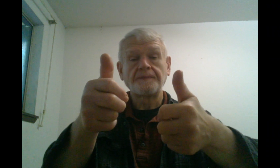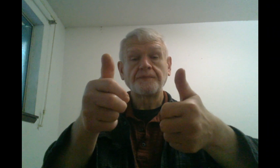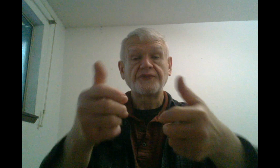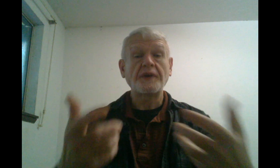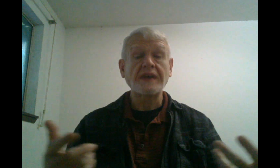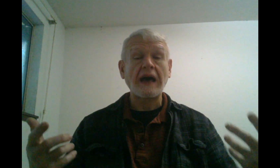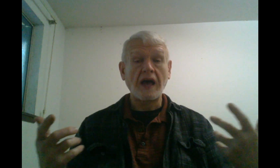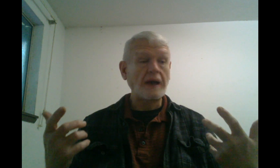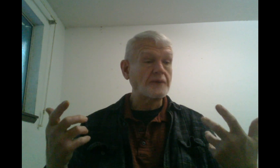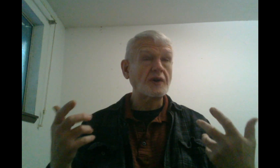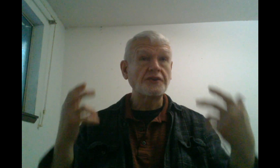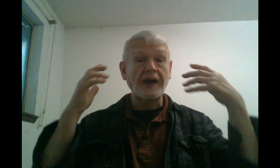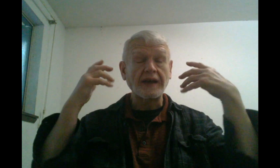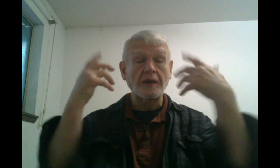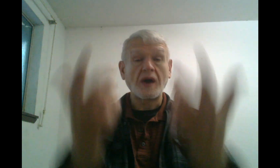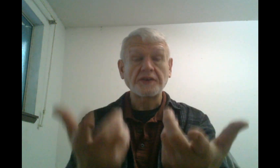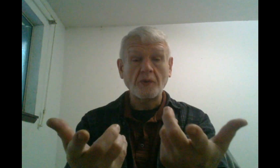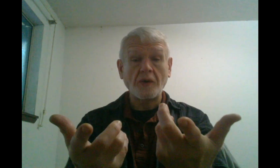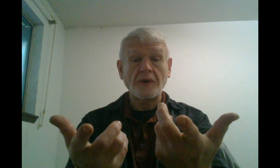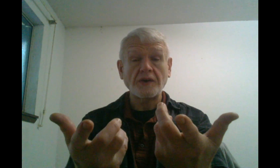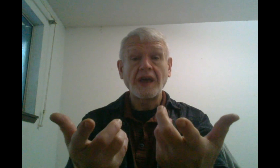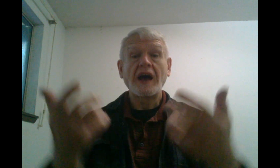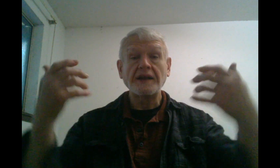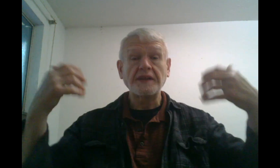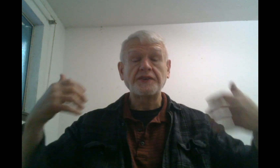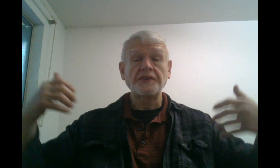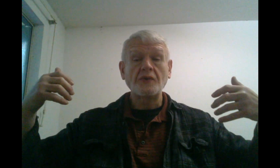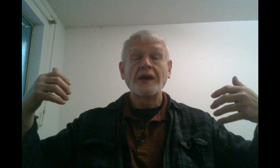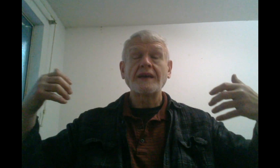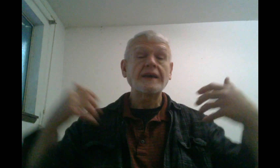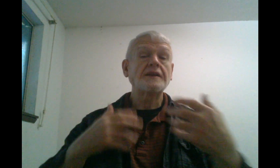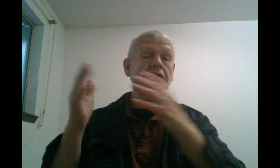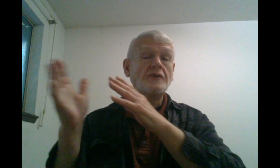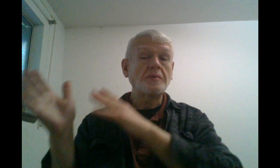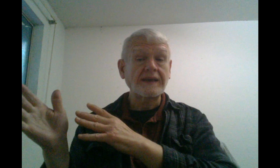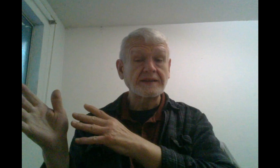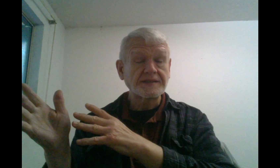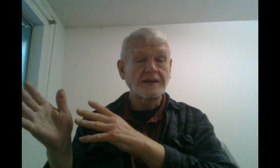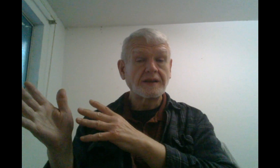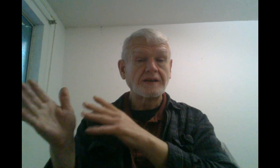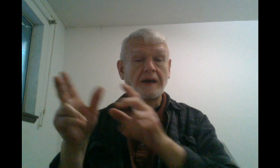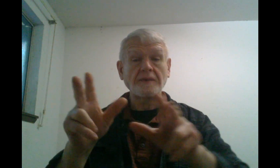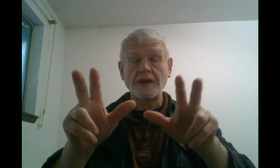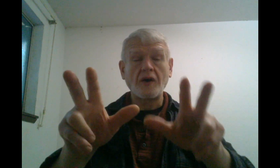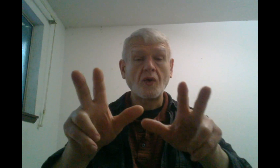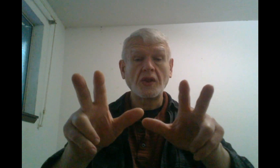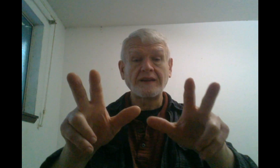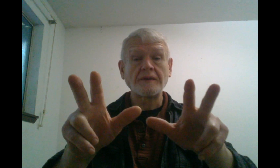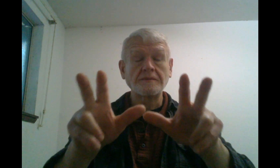And so, yeah, I'm going to, I got to walk to Walmart. I need to get new blankets, not a whole lot of them,